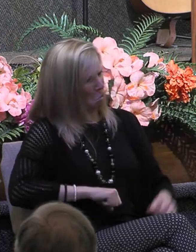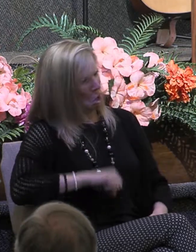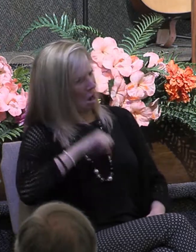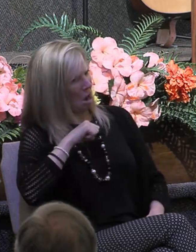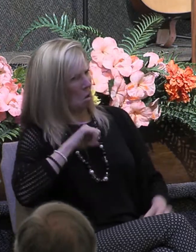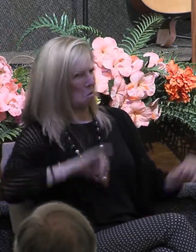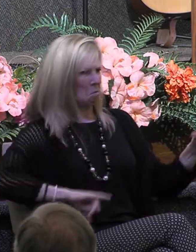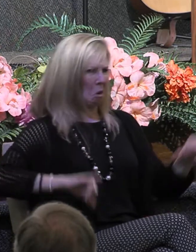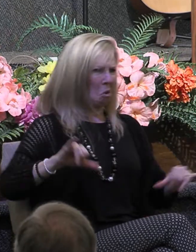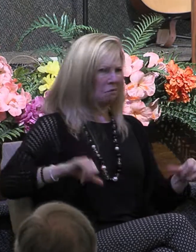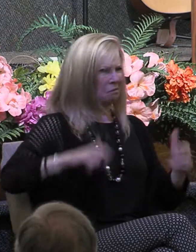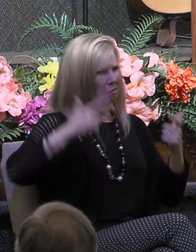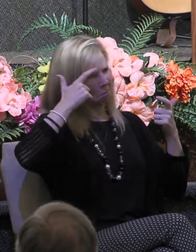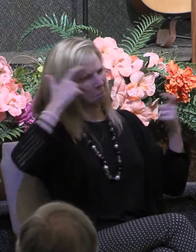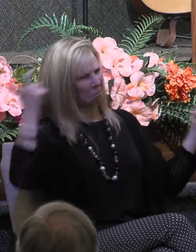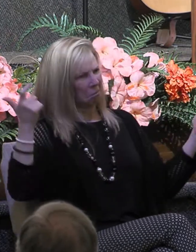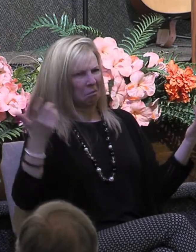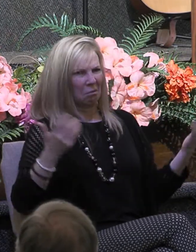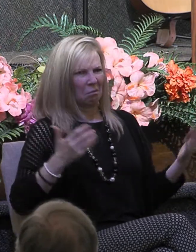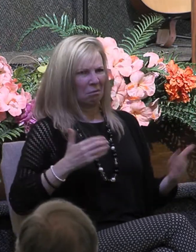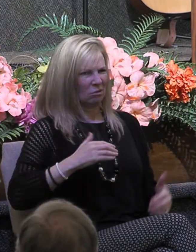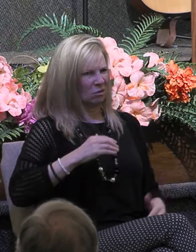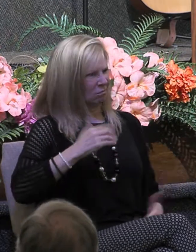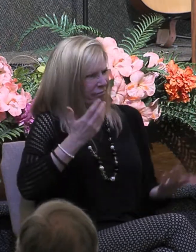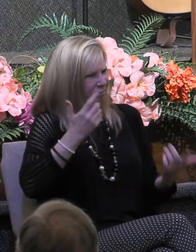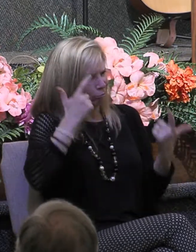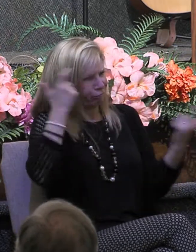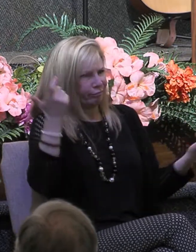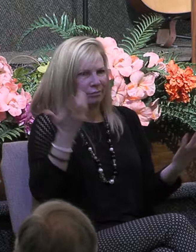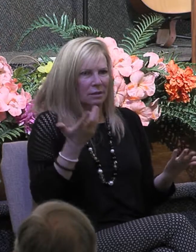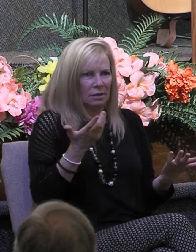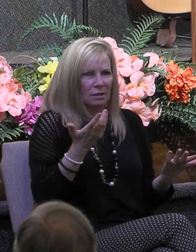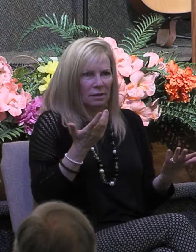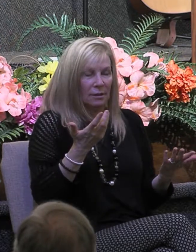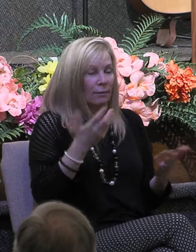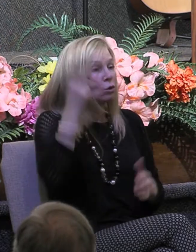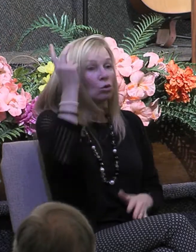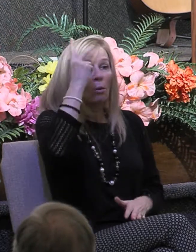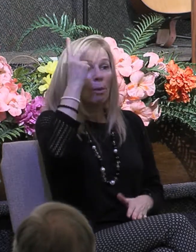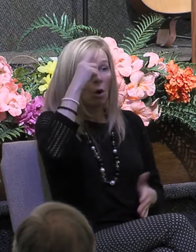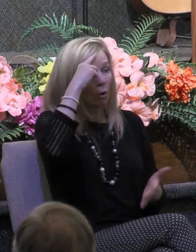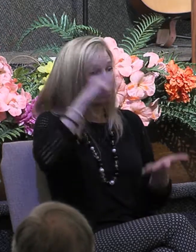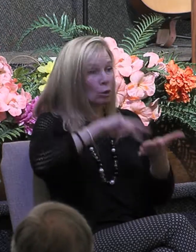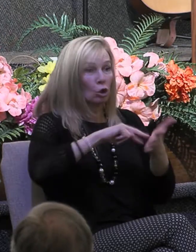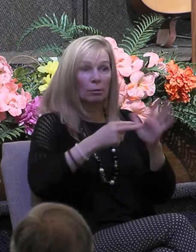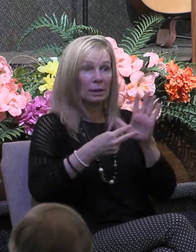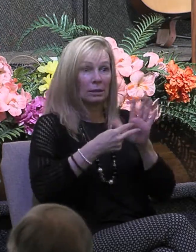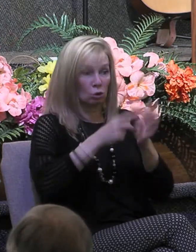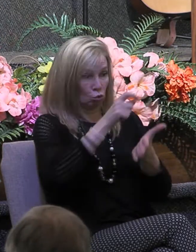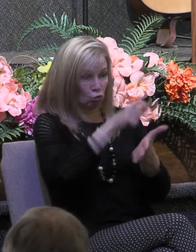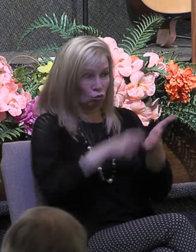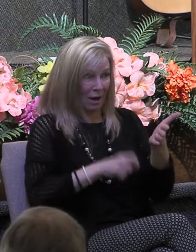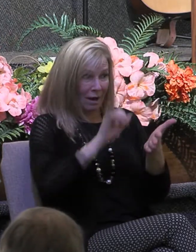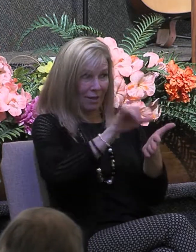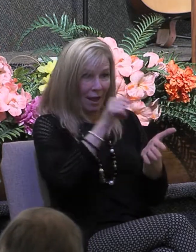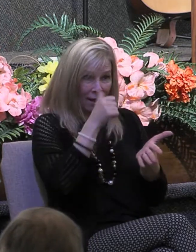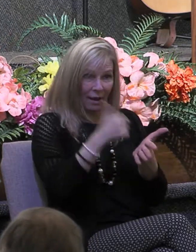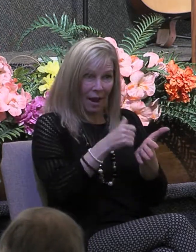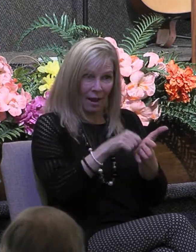plain full of themselves. And Paul's purpose then in writing 1 Corinthians 13 is to instruct them on the way that